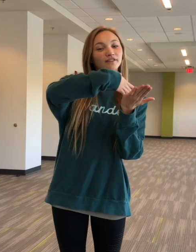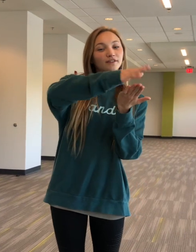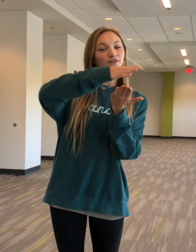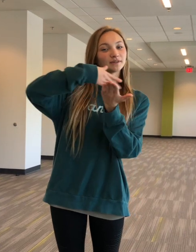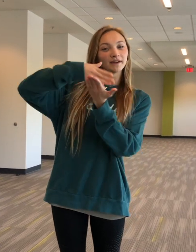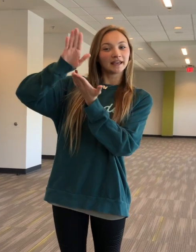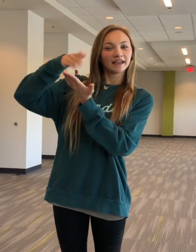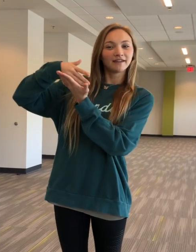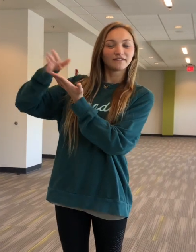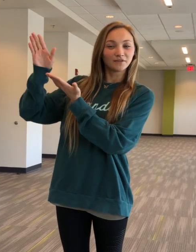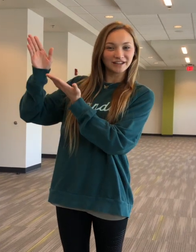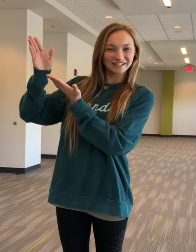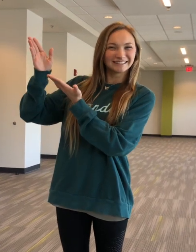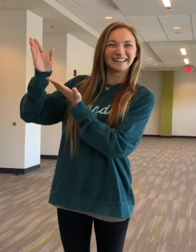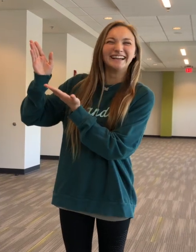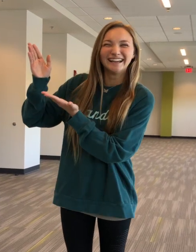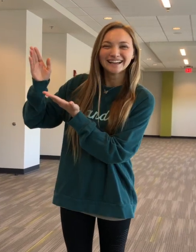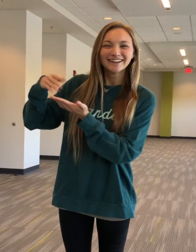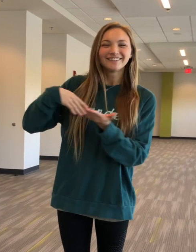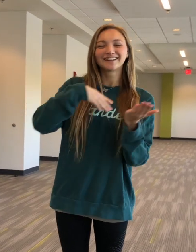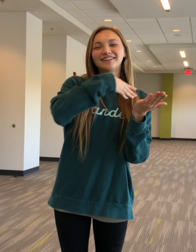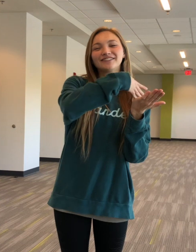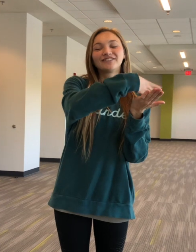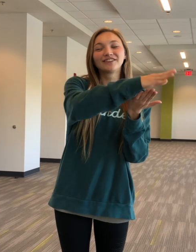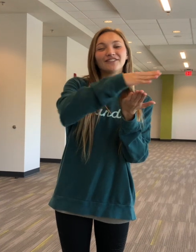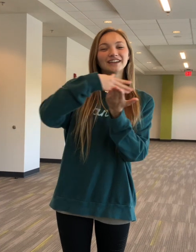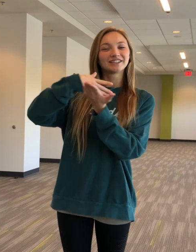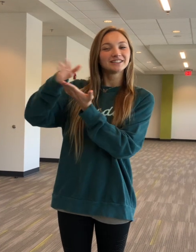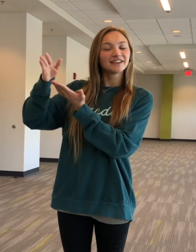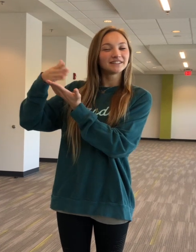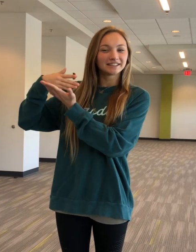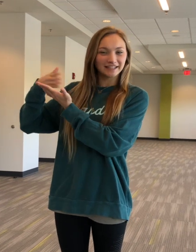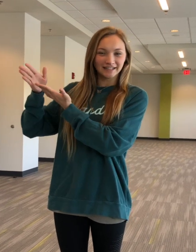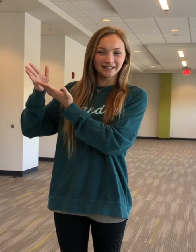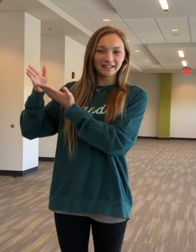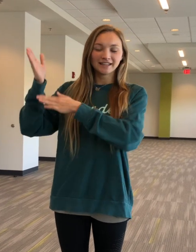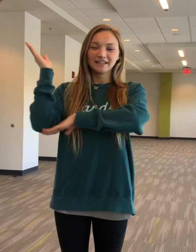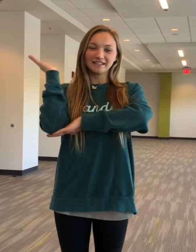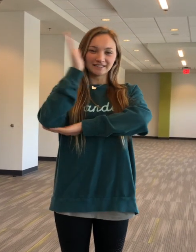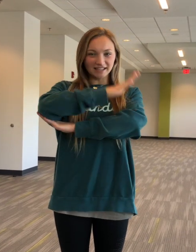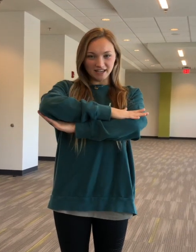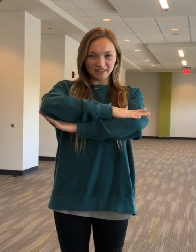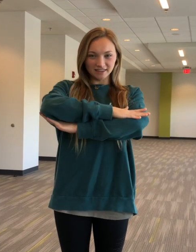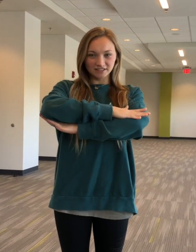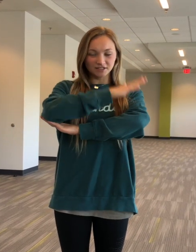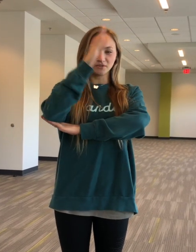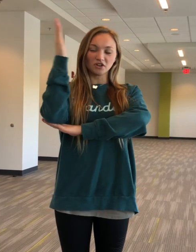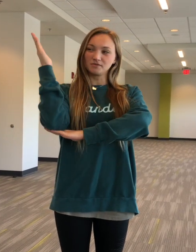throw some money for wages. We're going to do for the wages of sin is death. Just move your arms